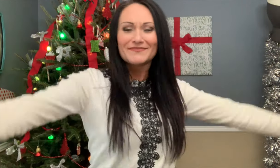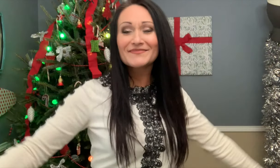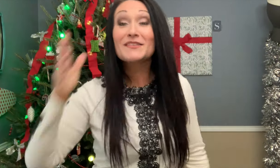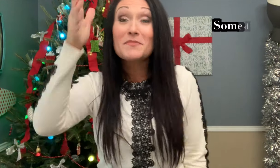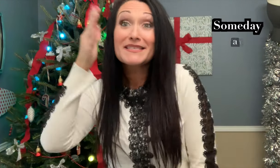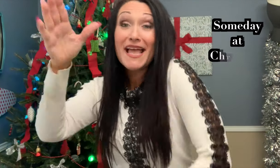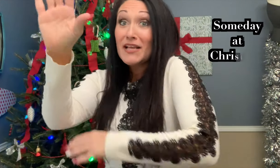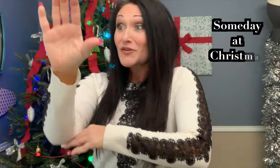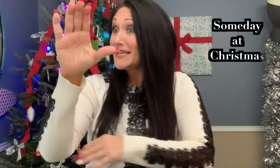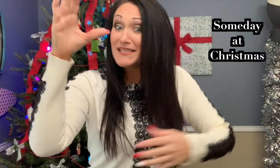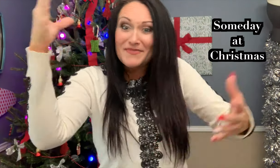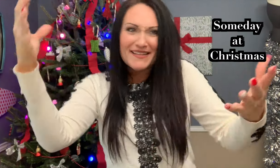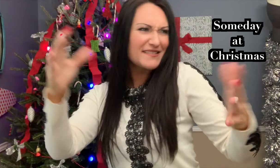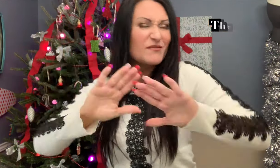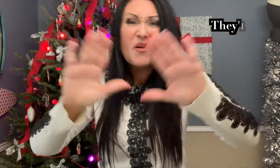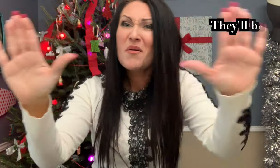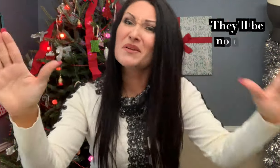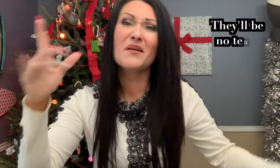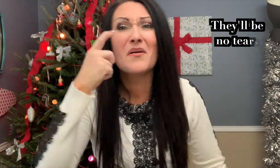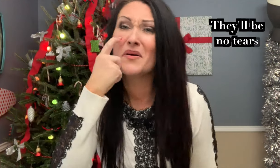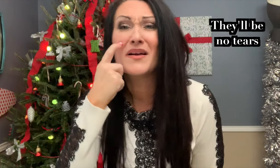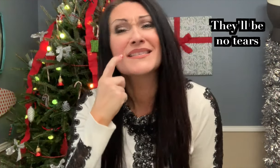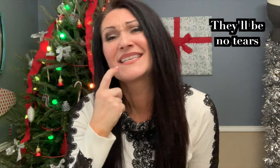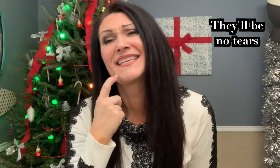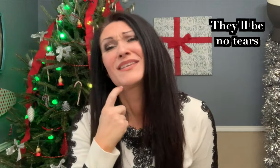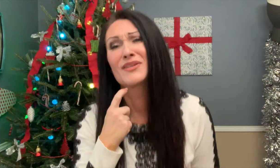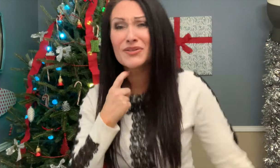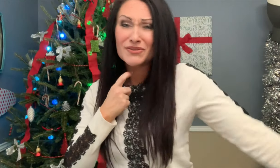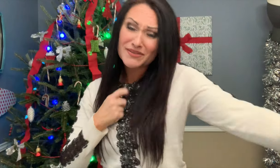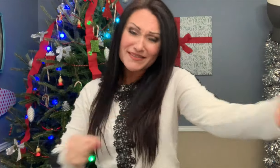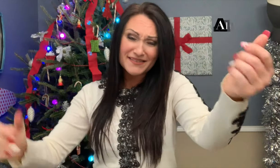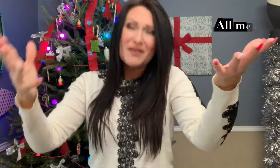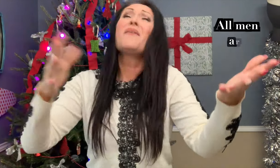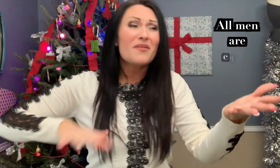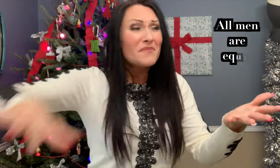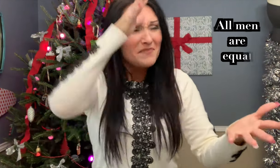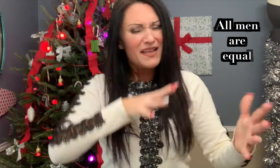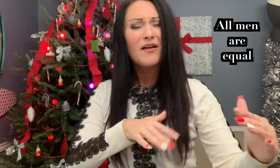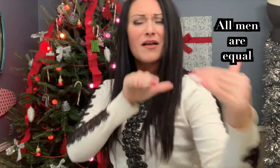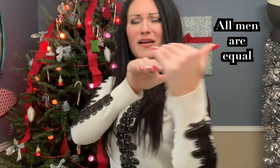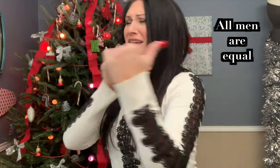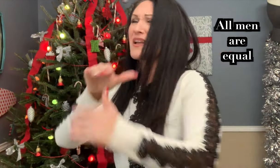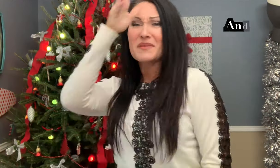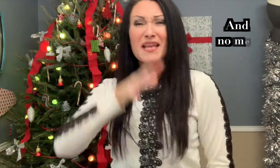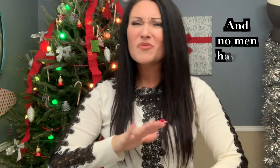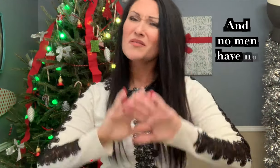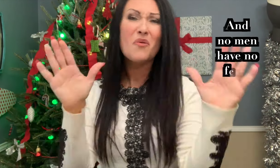Someday at Christmas, there'll be no tea. All men are equally, no men have